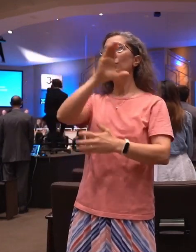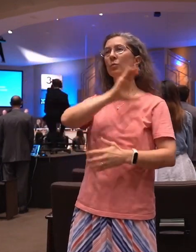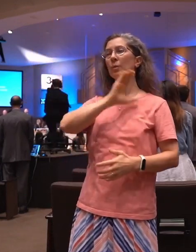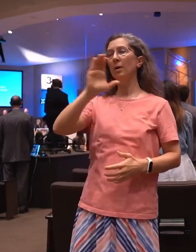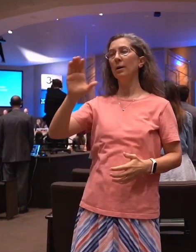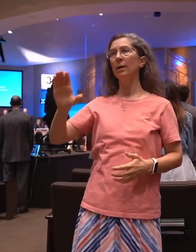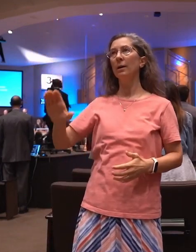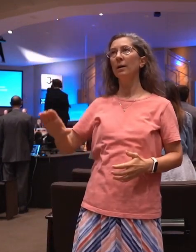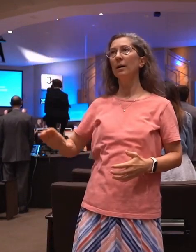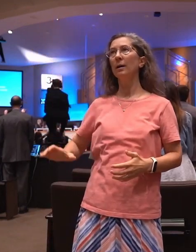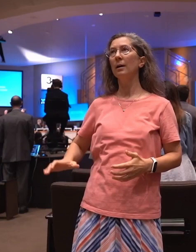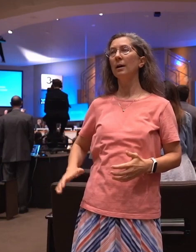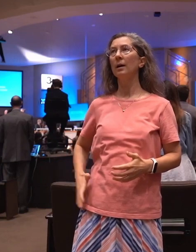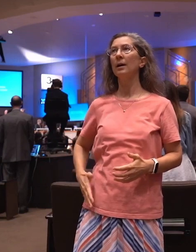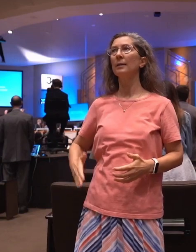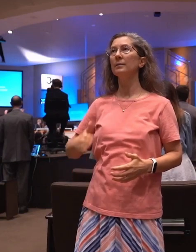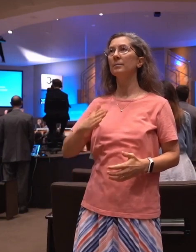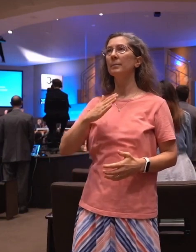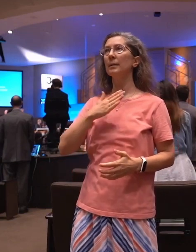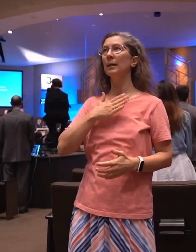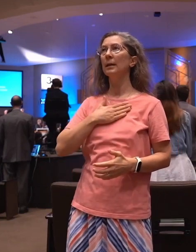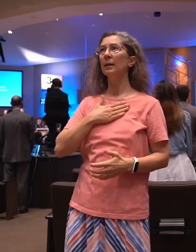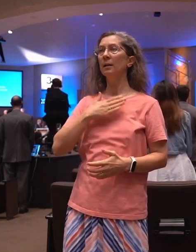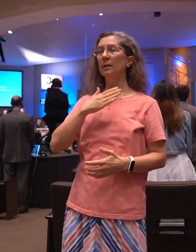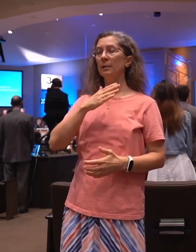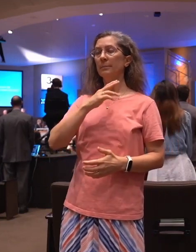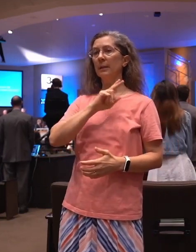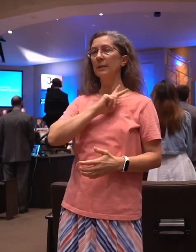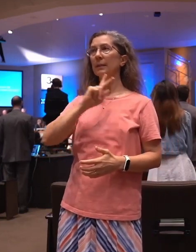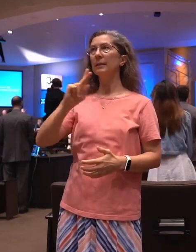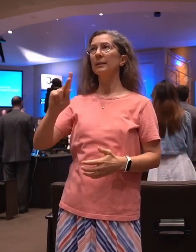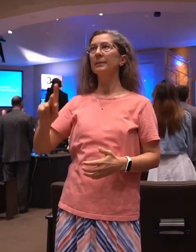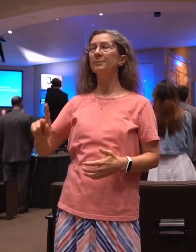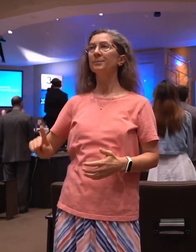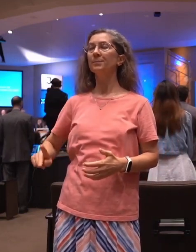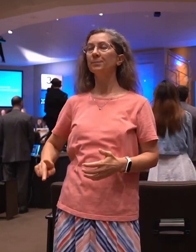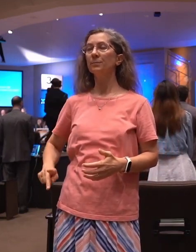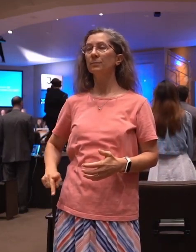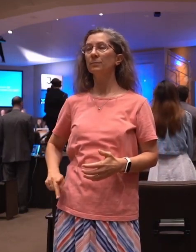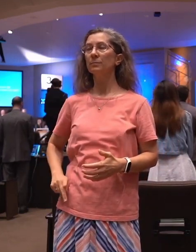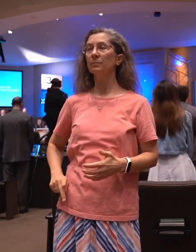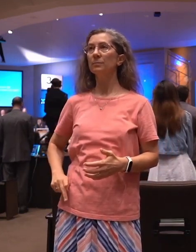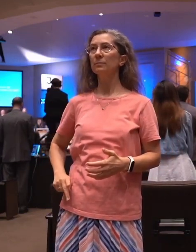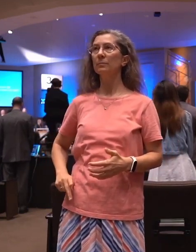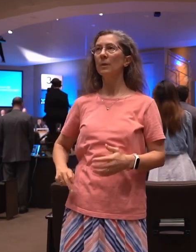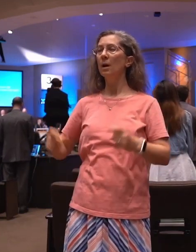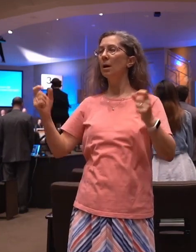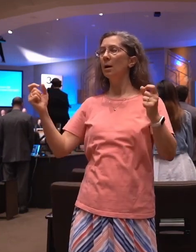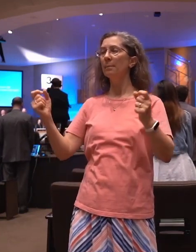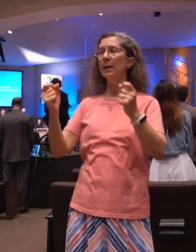Christ, my own lifted down. Amazing